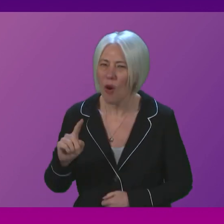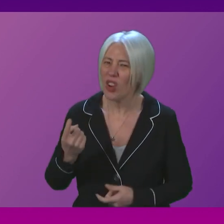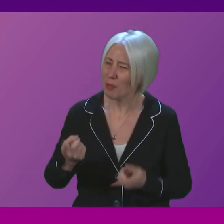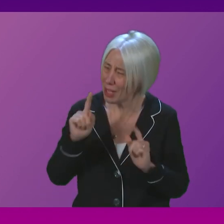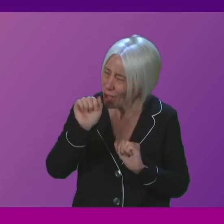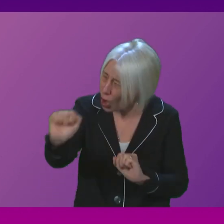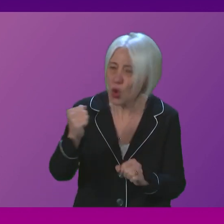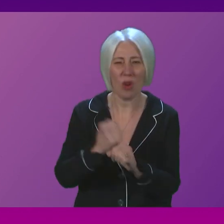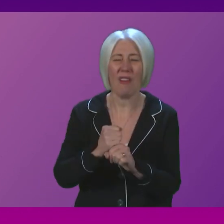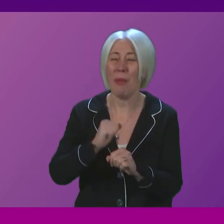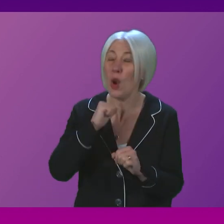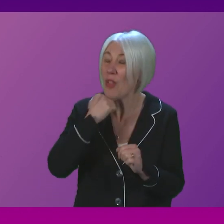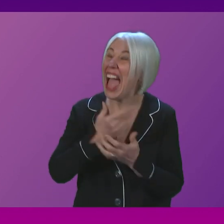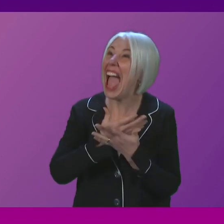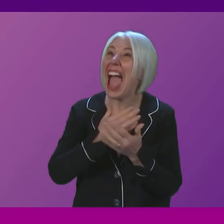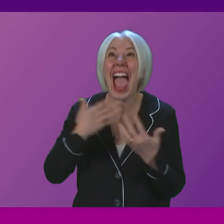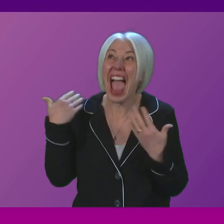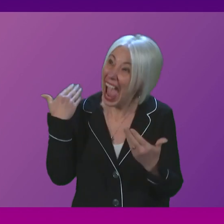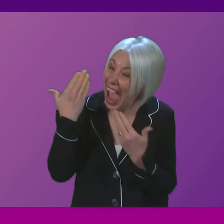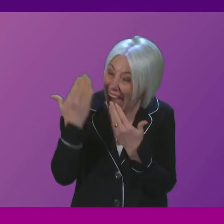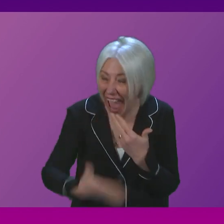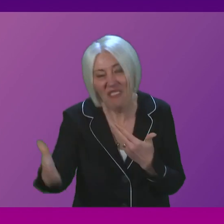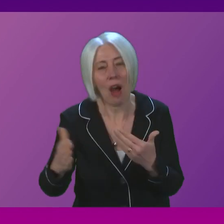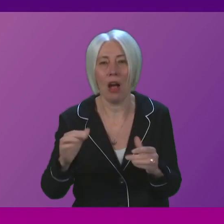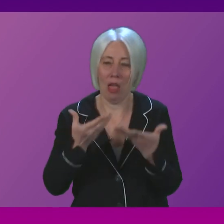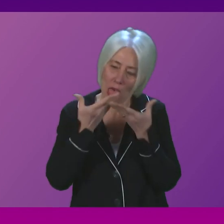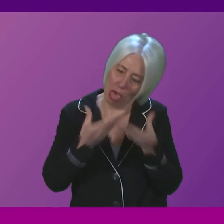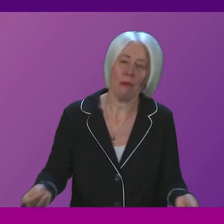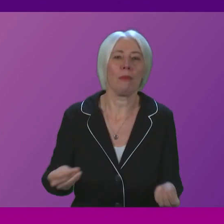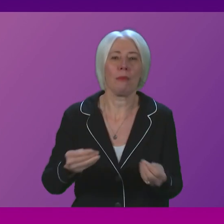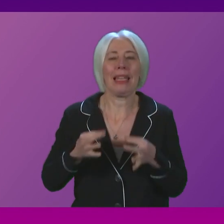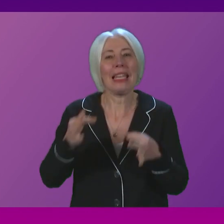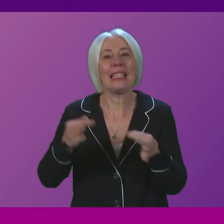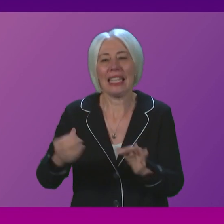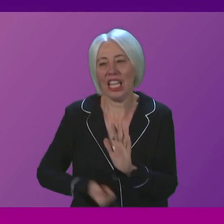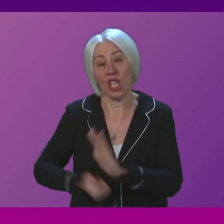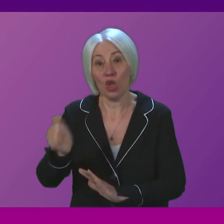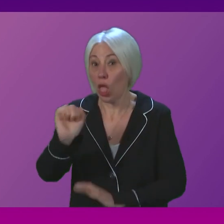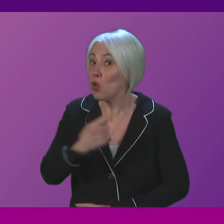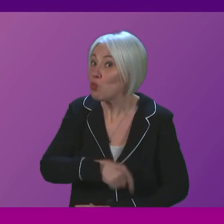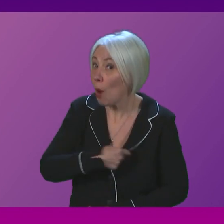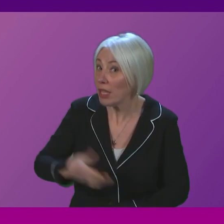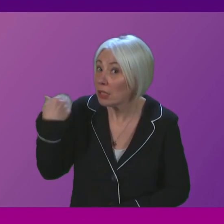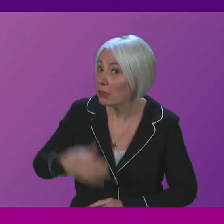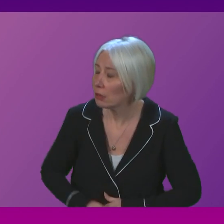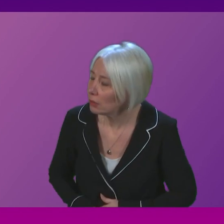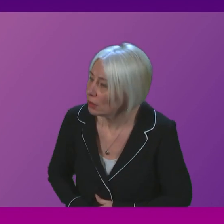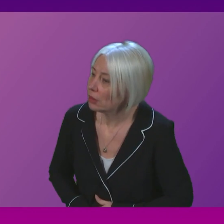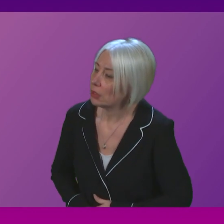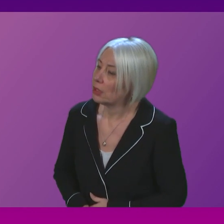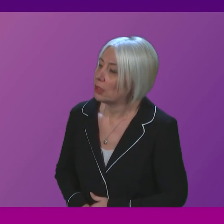government ever eradicate delayed discharge like you promised? First Minister, well,